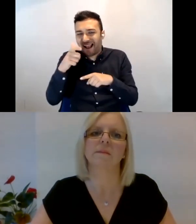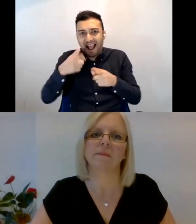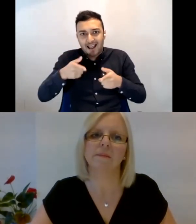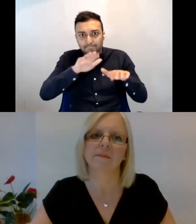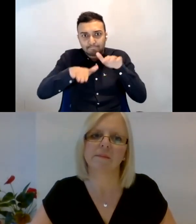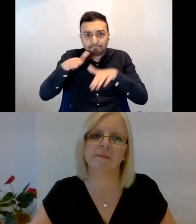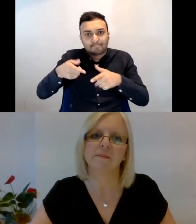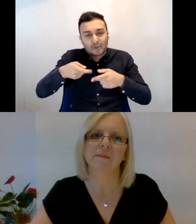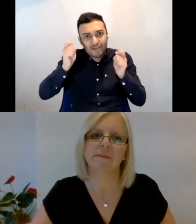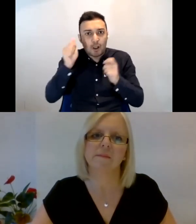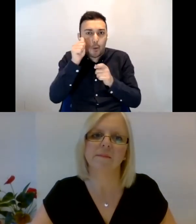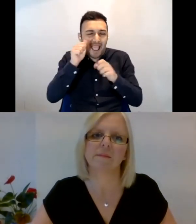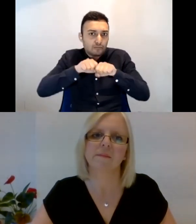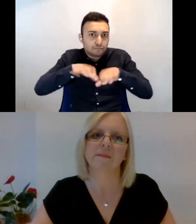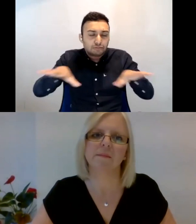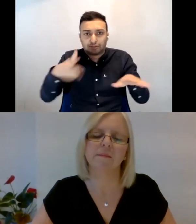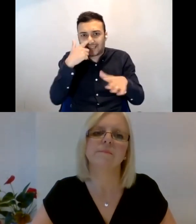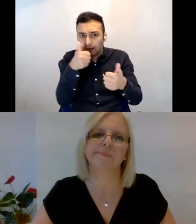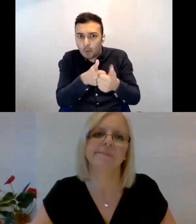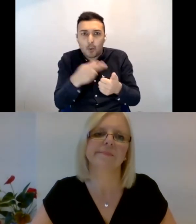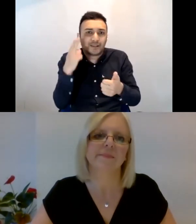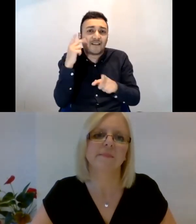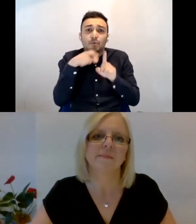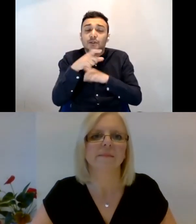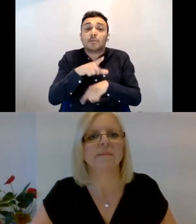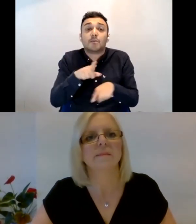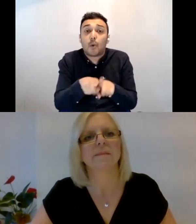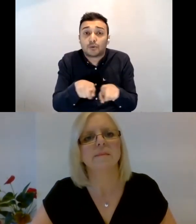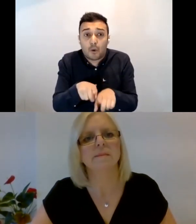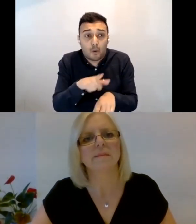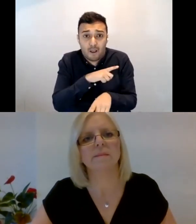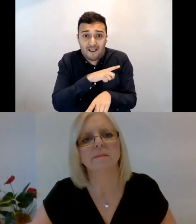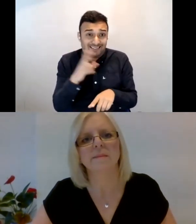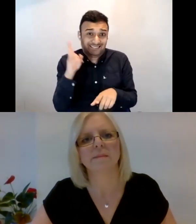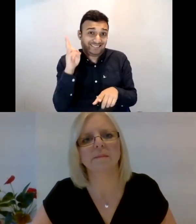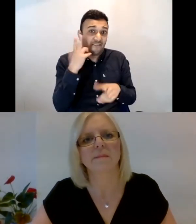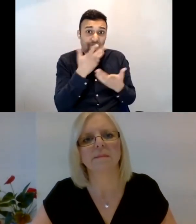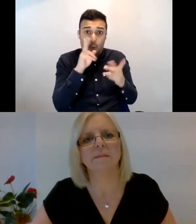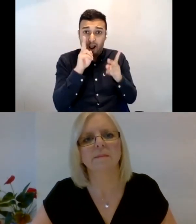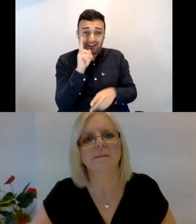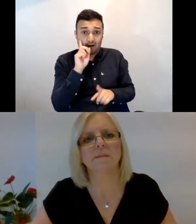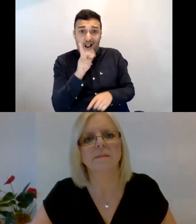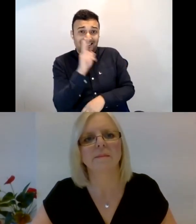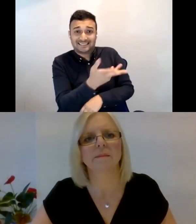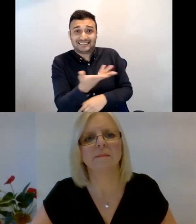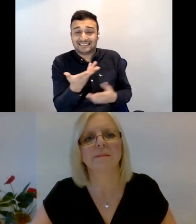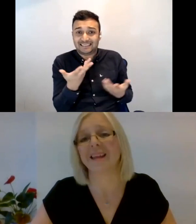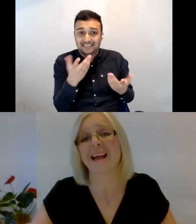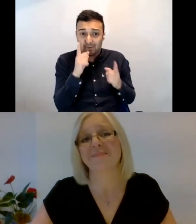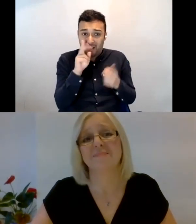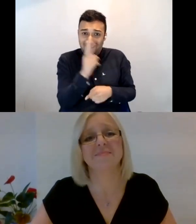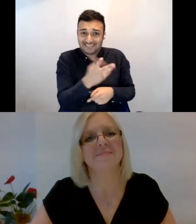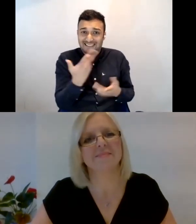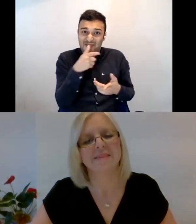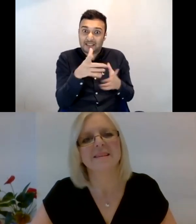especially as well, because it's, you know, it's not visible of somebody's deaf. So, um, I think that's like a huge part of the problem